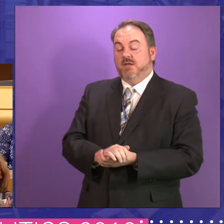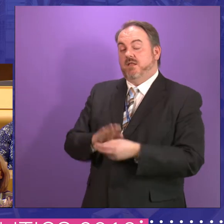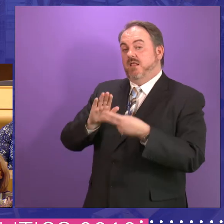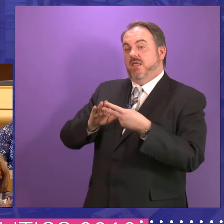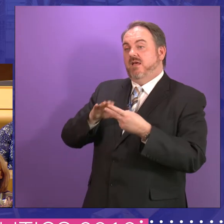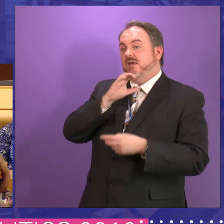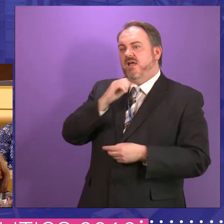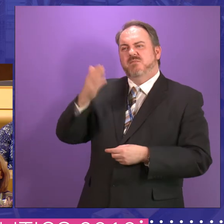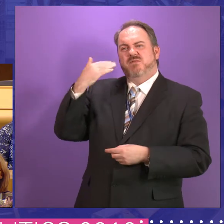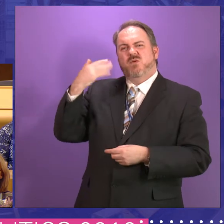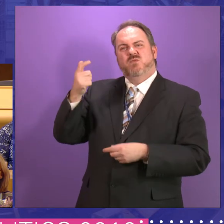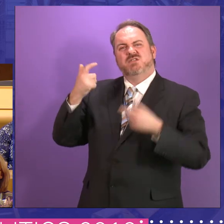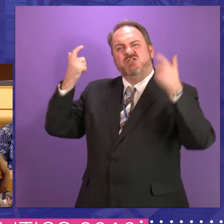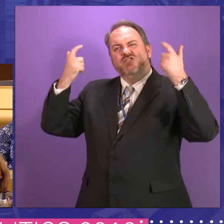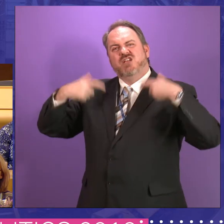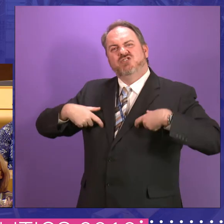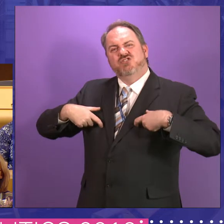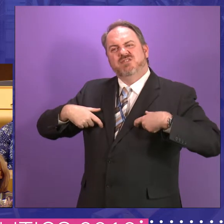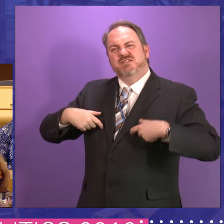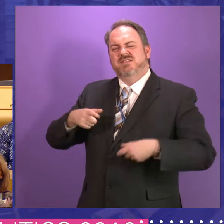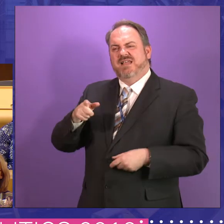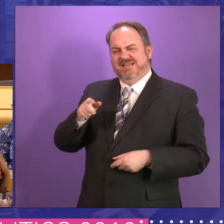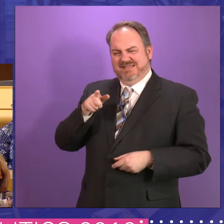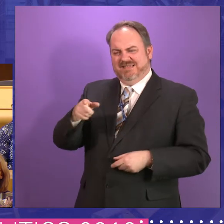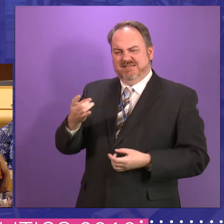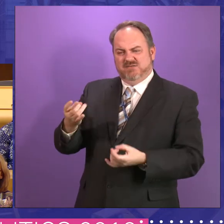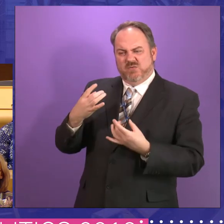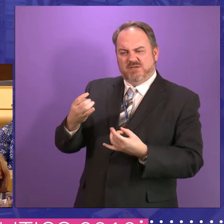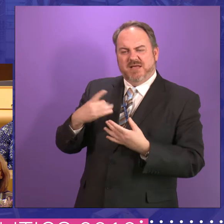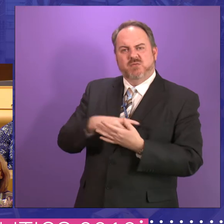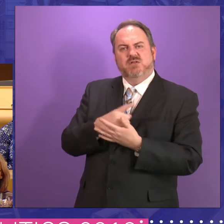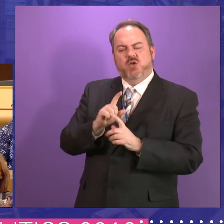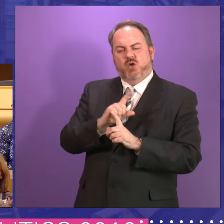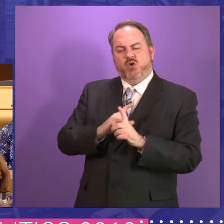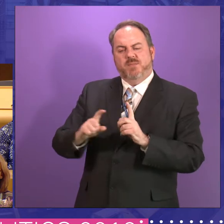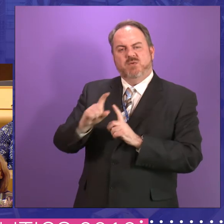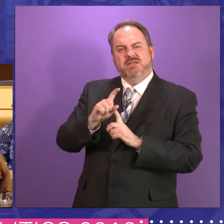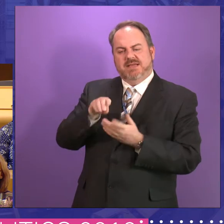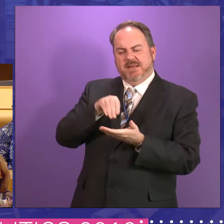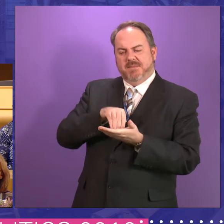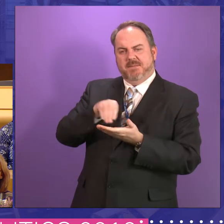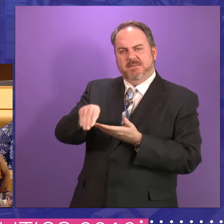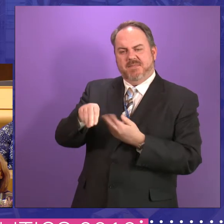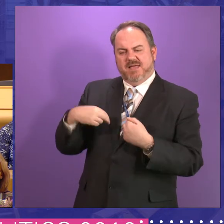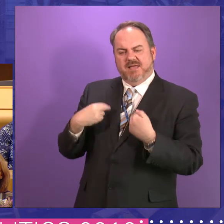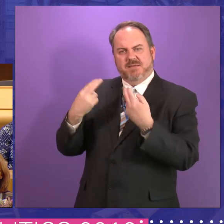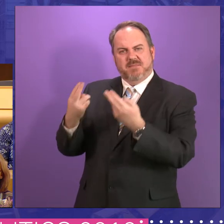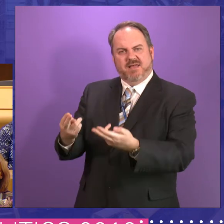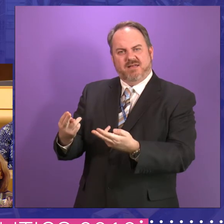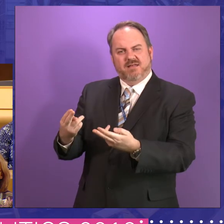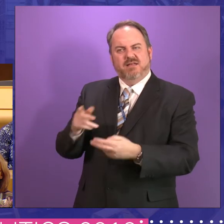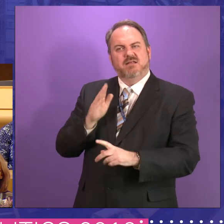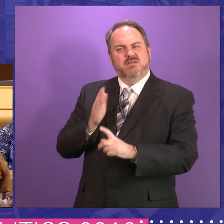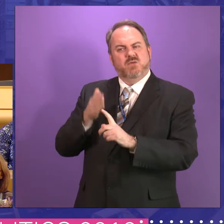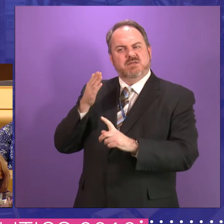a sheriff and he was looking at the difference between putting community payback and actually getting individuals who are going into difficulties